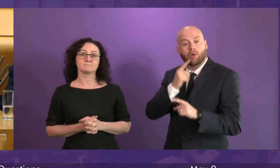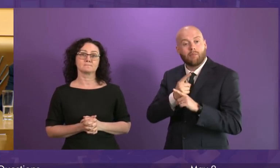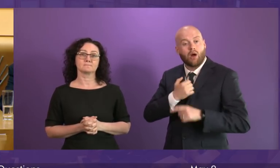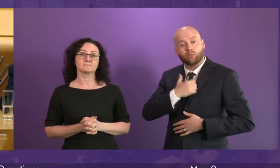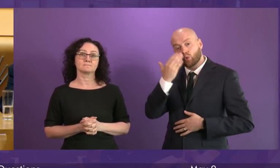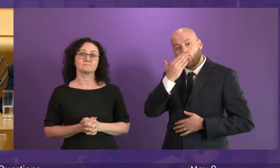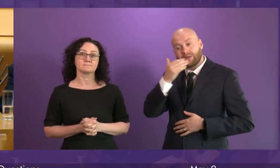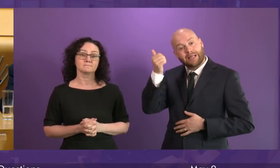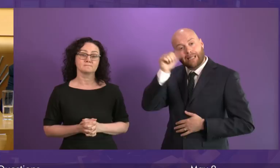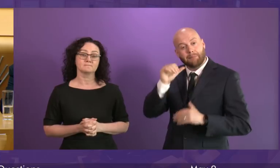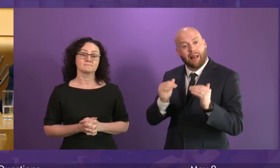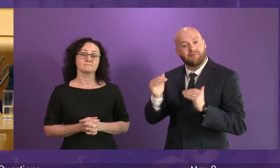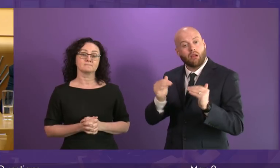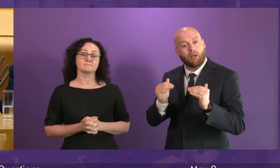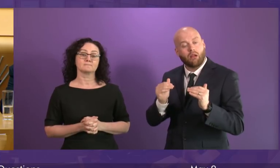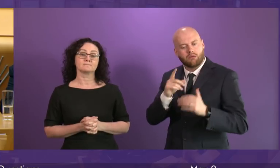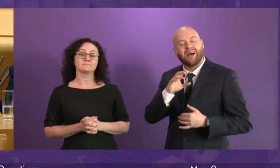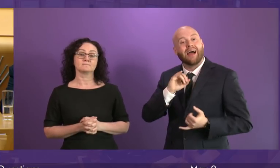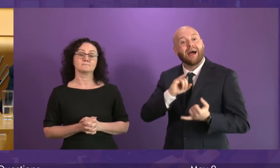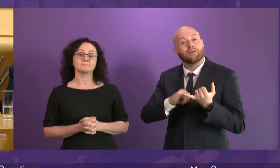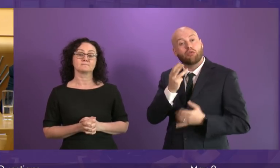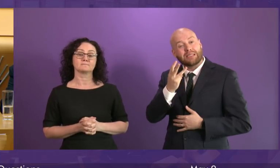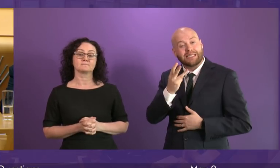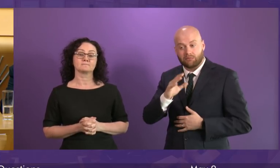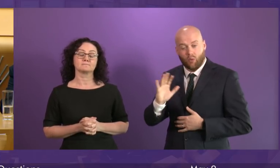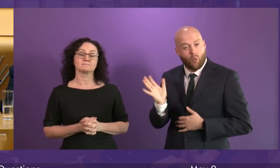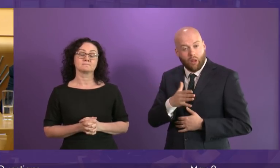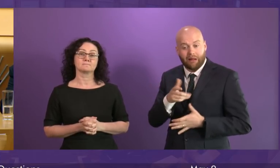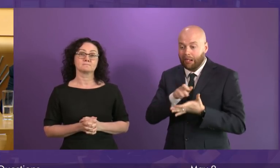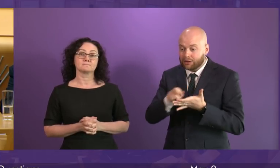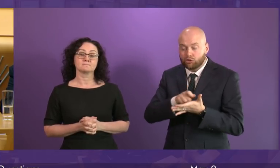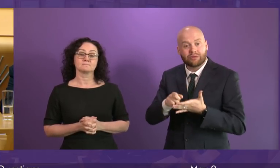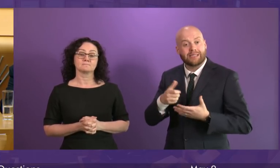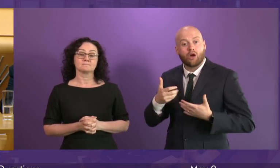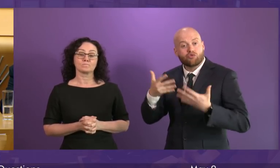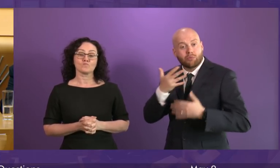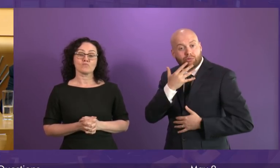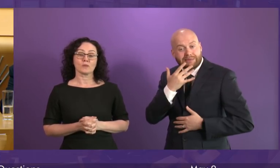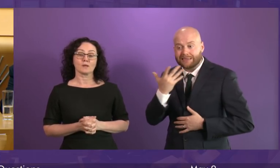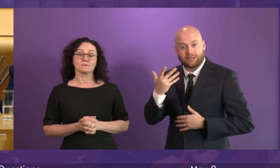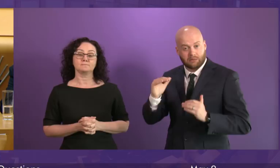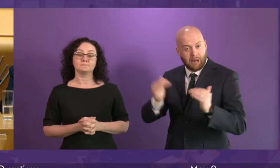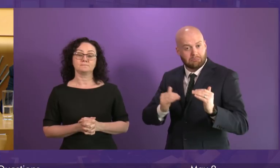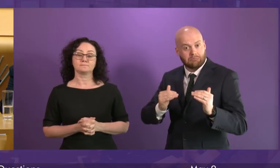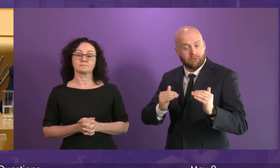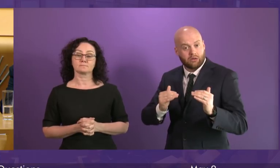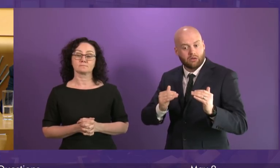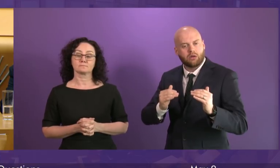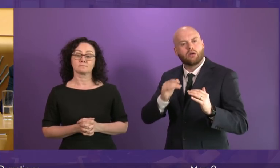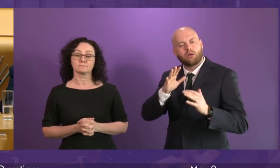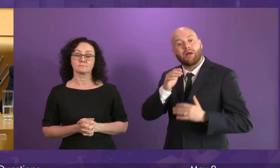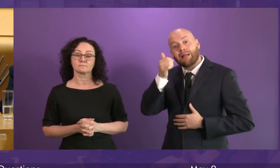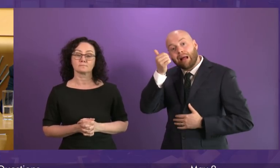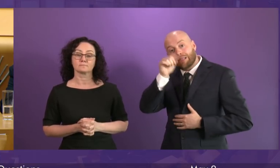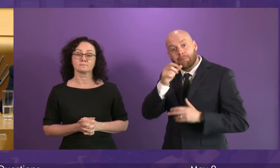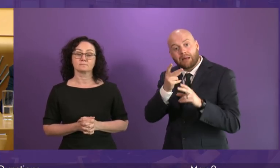Dundee's results are down across every literacy and numeracy indicator and the attainment gap is closing. Not because